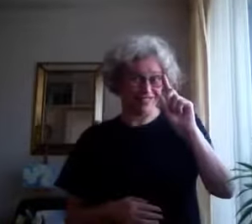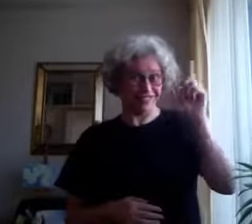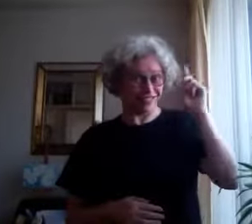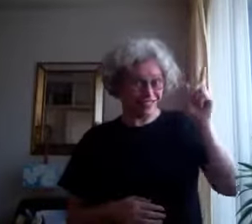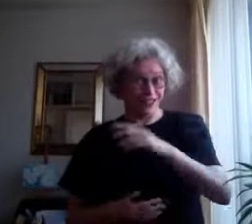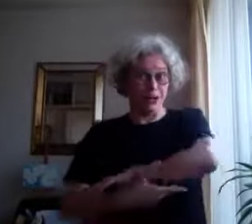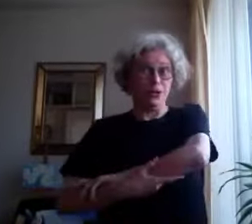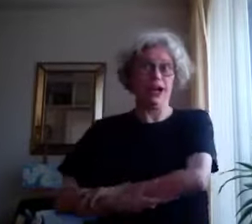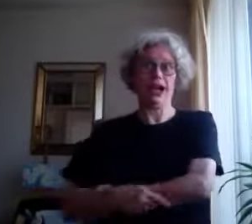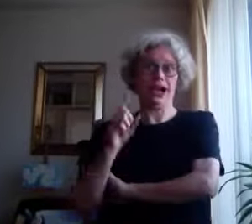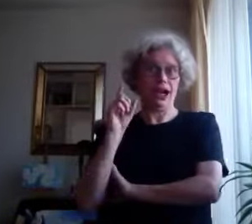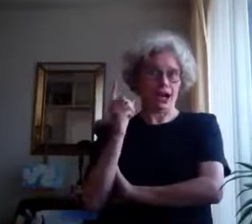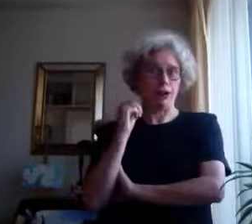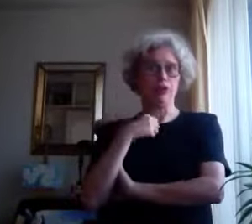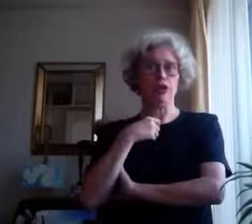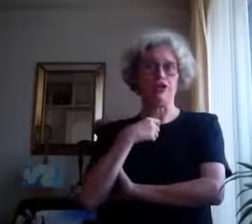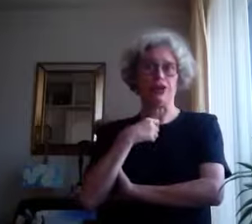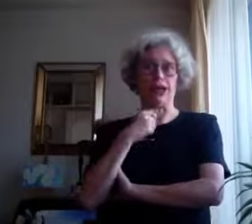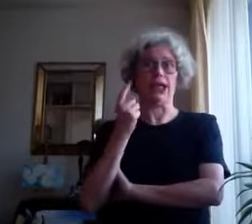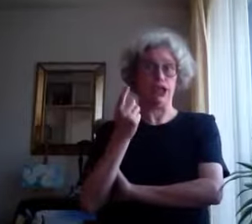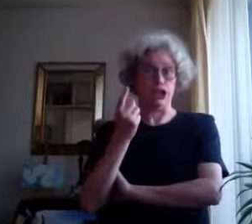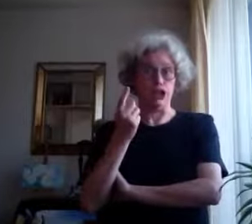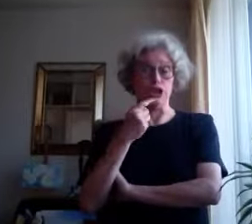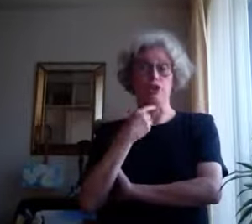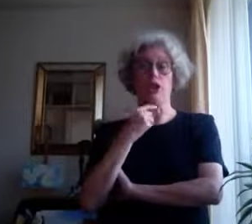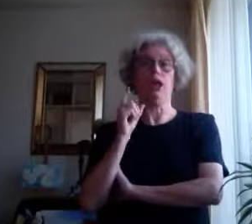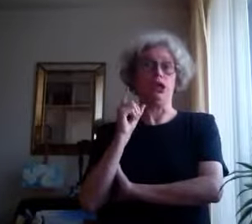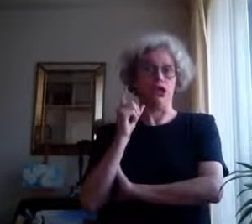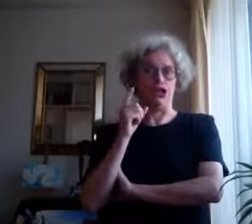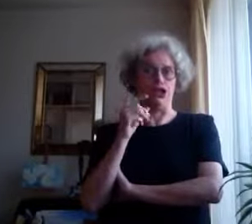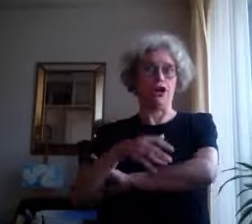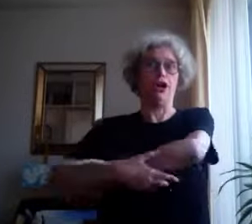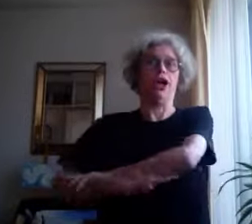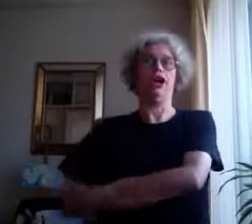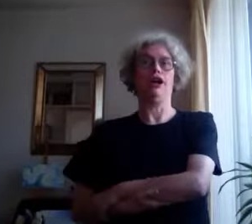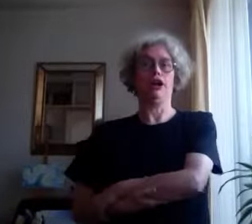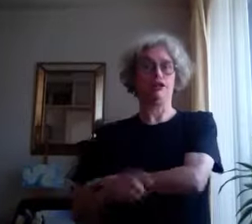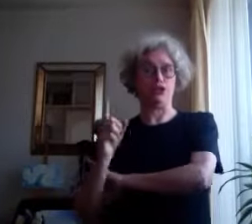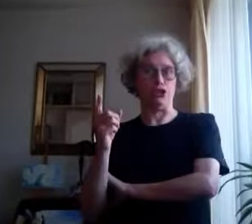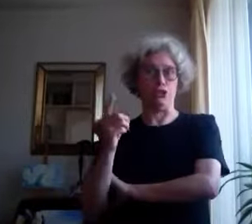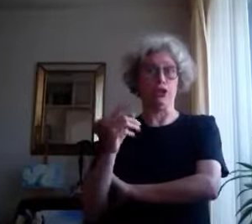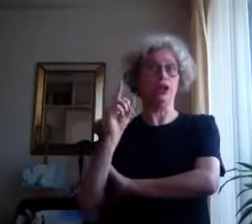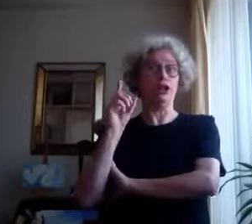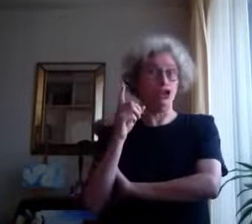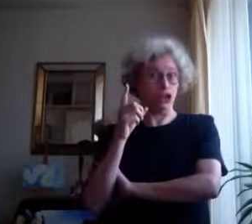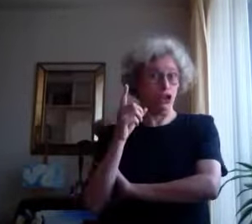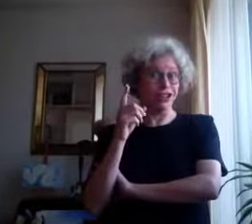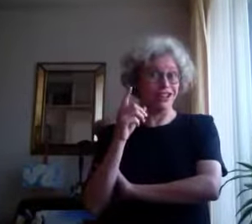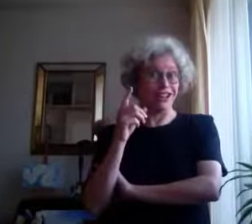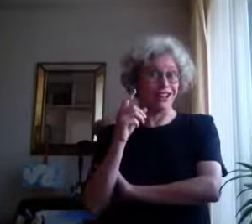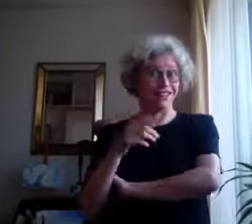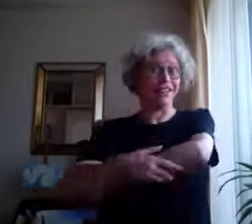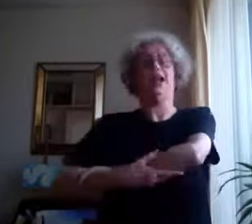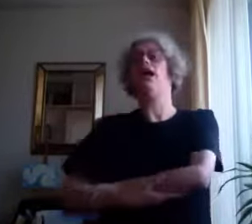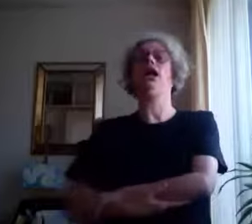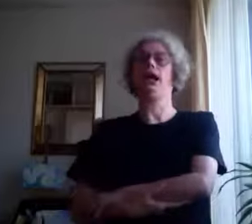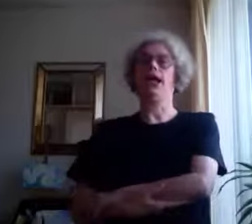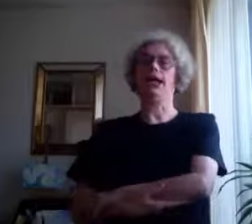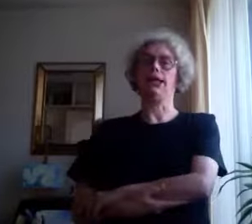Hello, I'm going to try to do a song of shoe, shoe and linen and